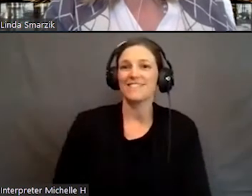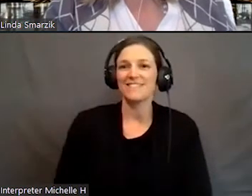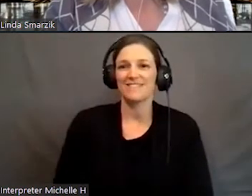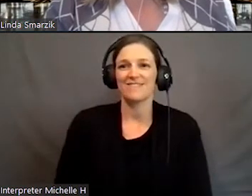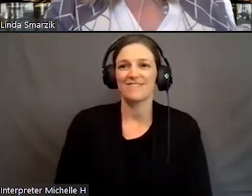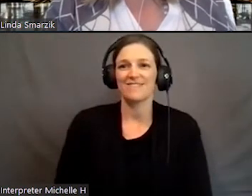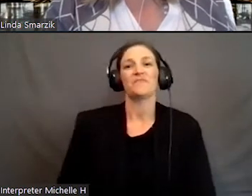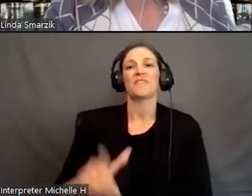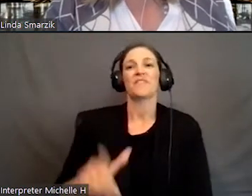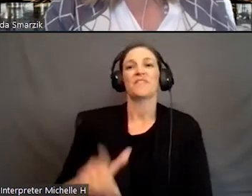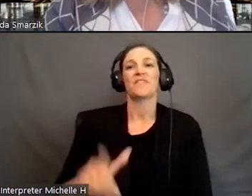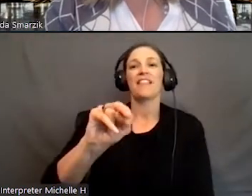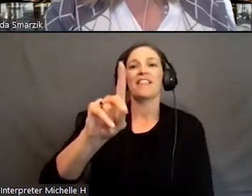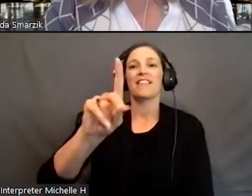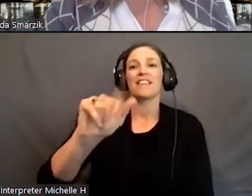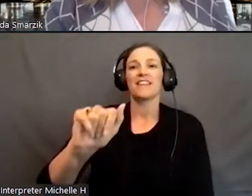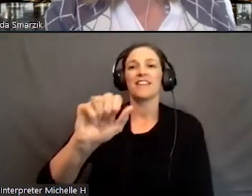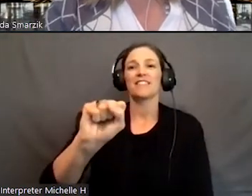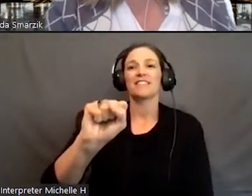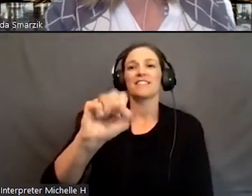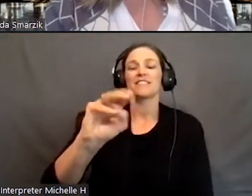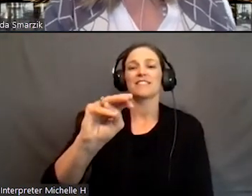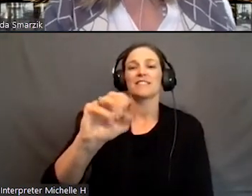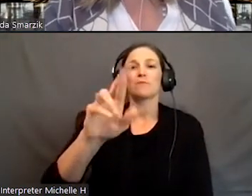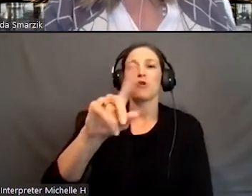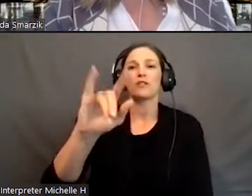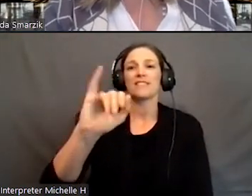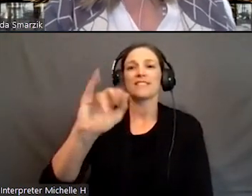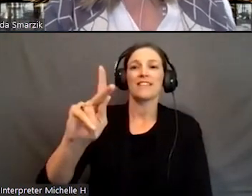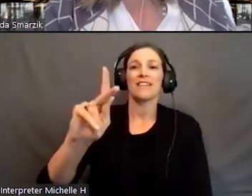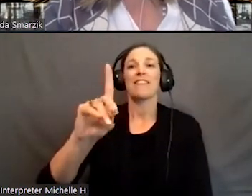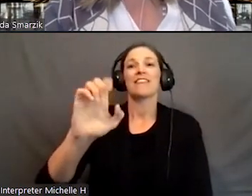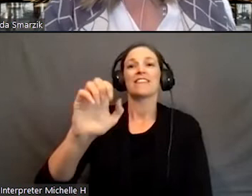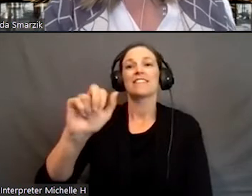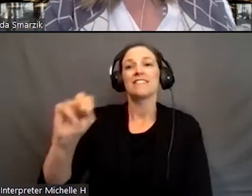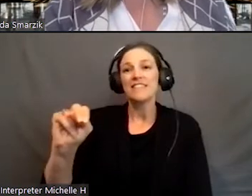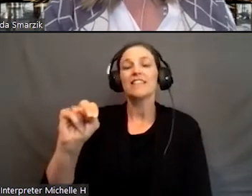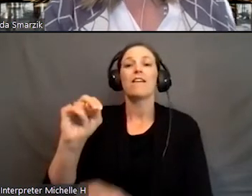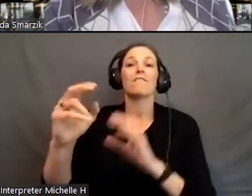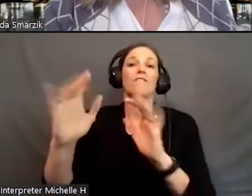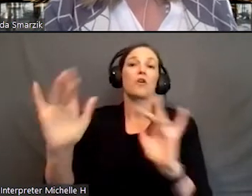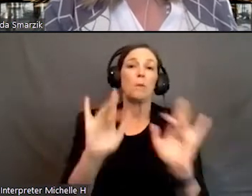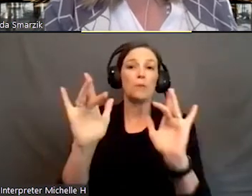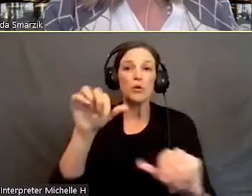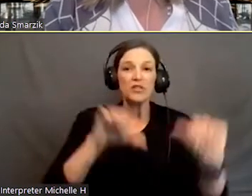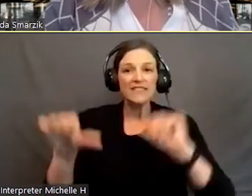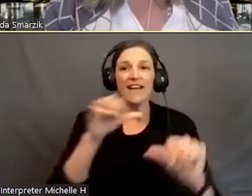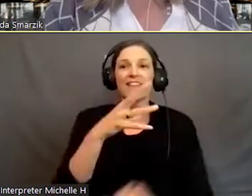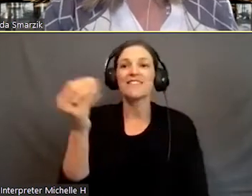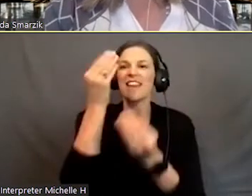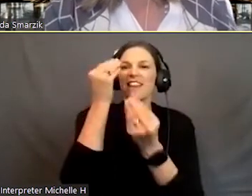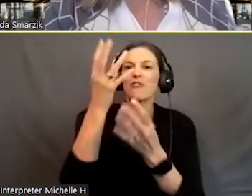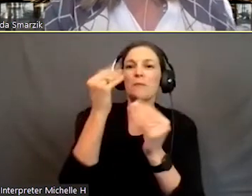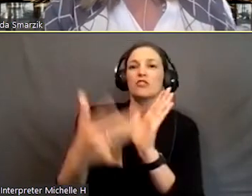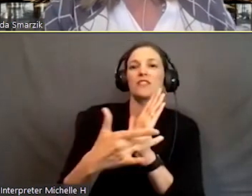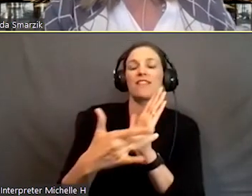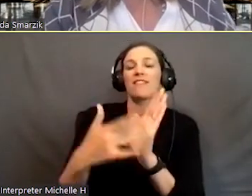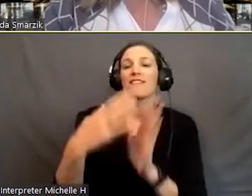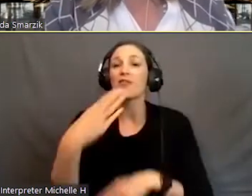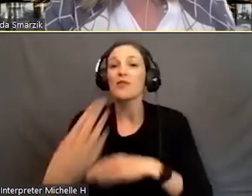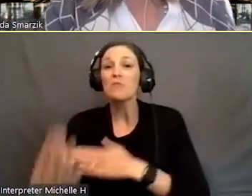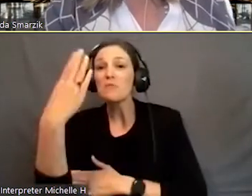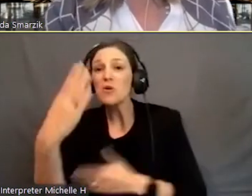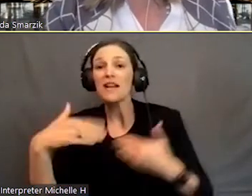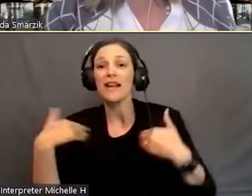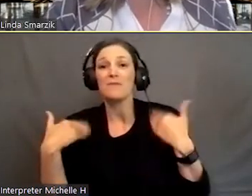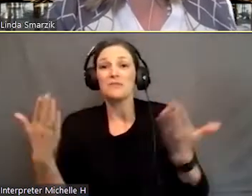We have Linda Smarczyk. She's our Dean of Computer Science and Information Technology. Good morning, everyone. Glad to be here.